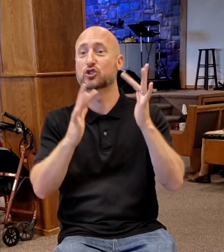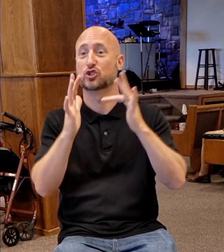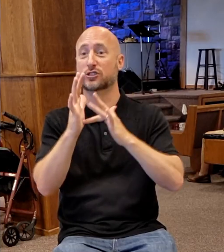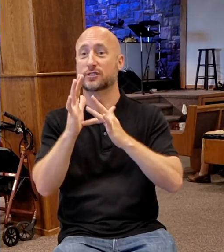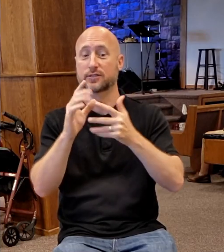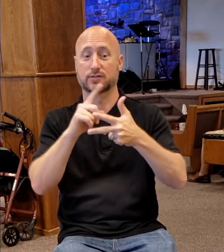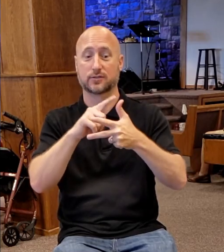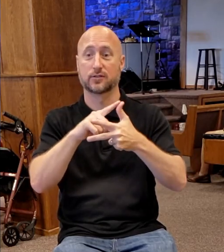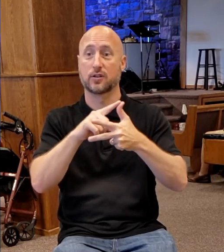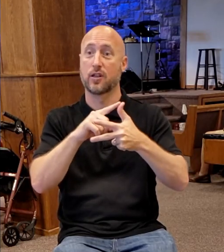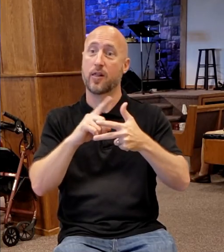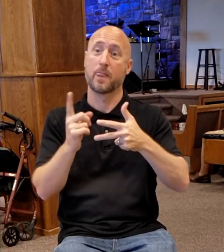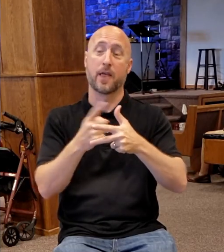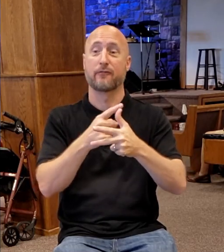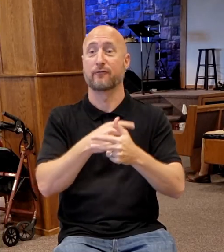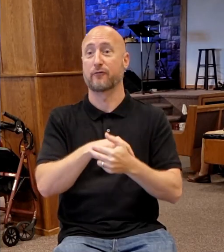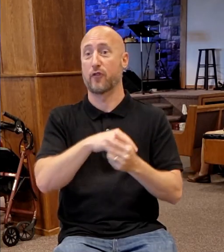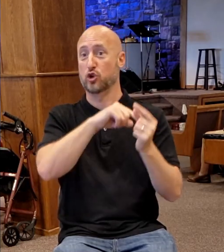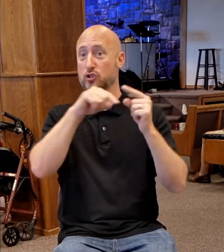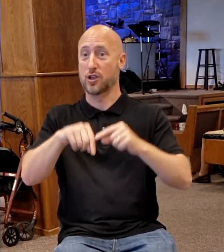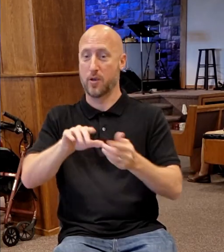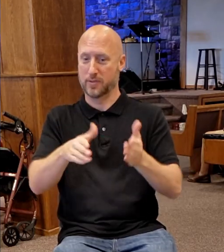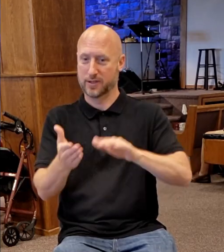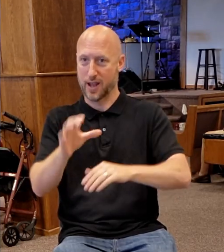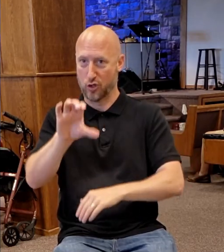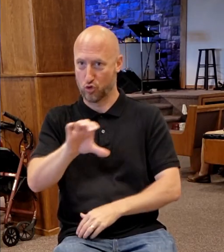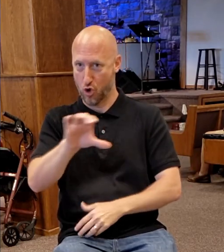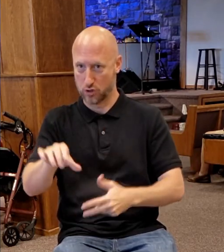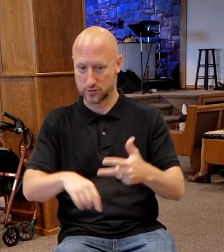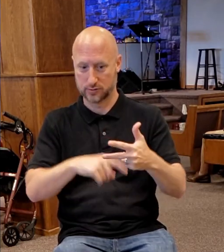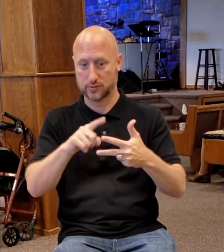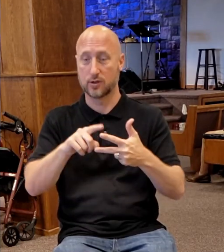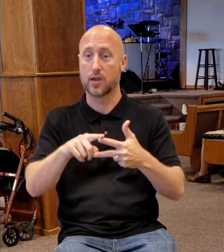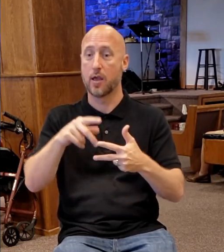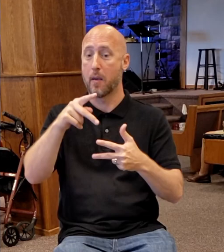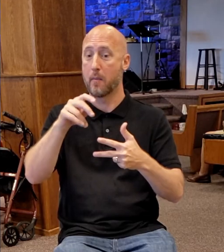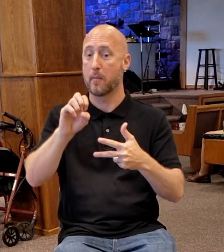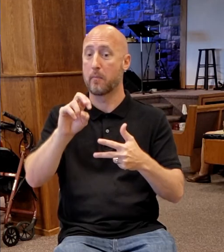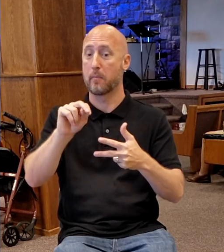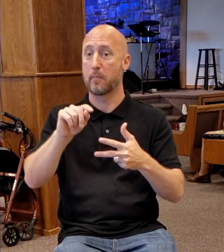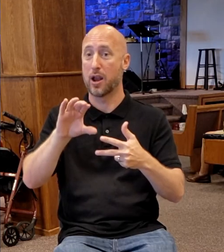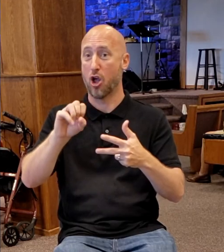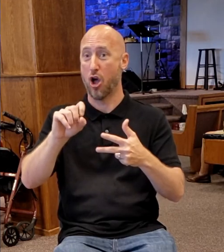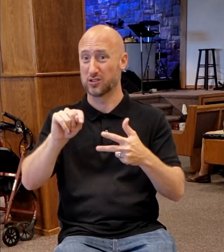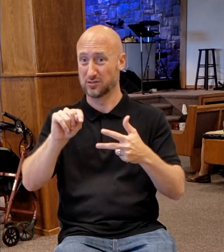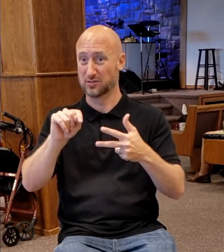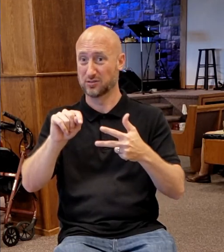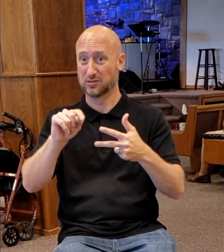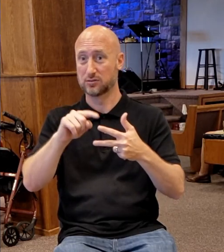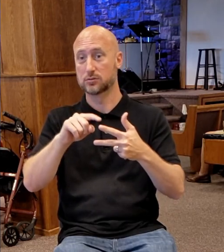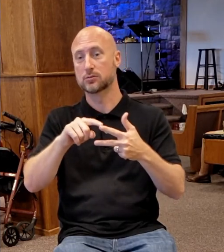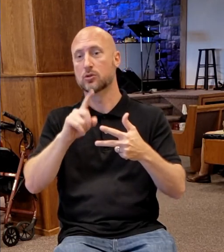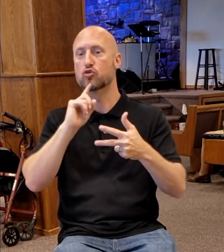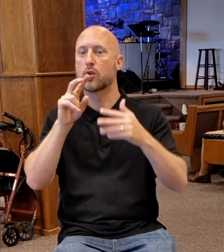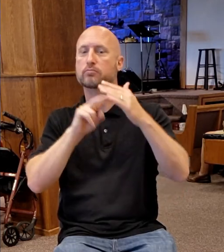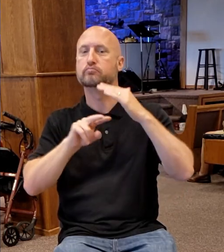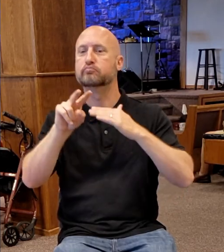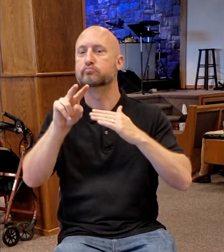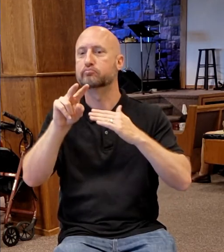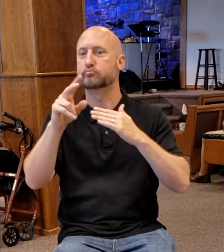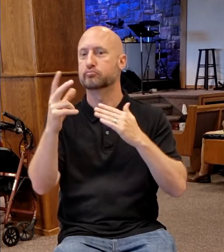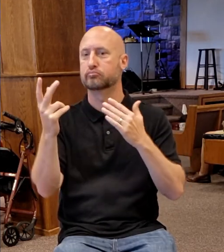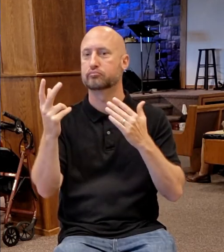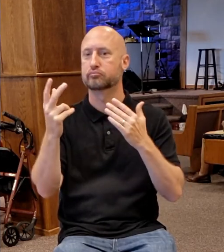his dying on the cross. The feast of Pentecost speaks of, First Ruth speaks of